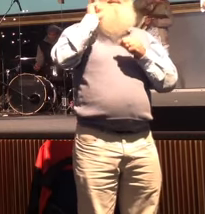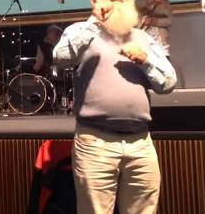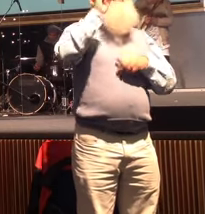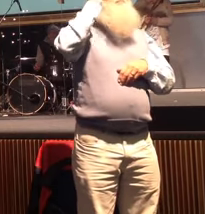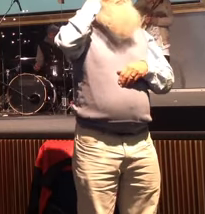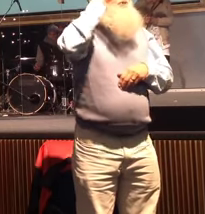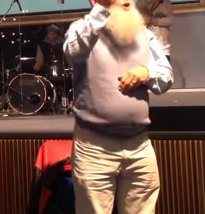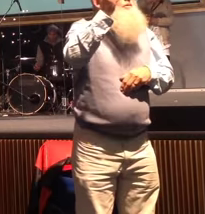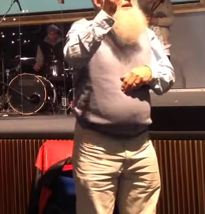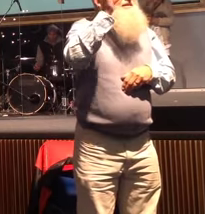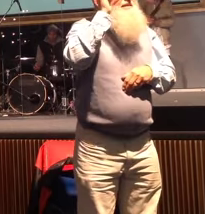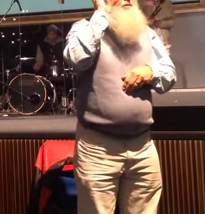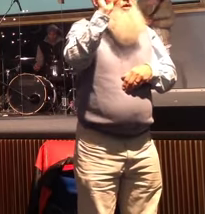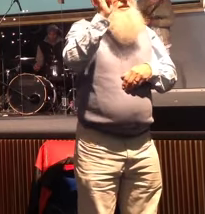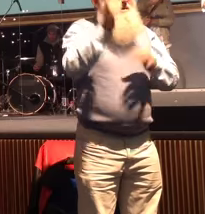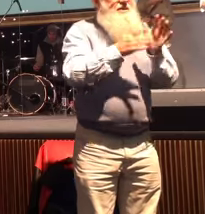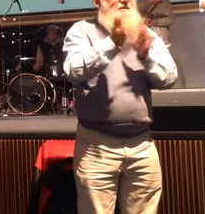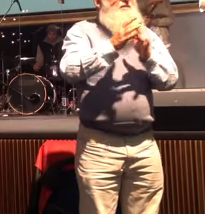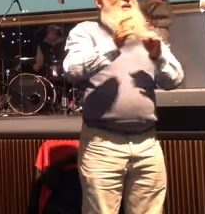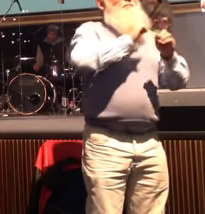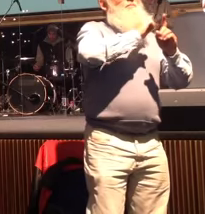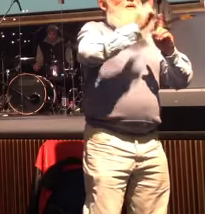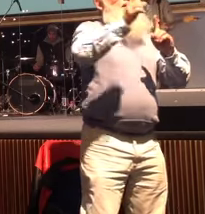strength thank you Lord let's sing